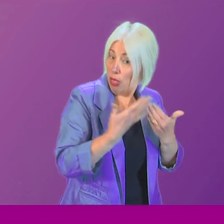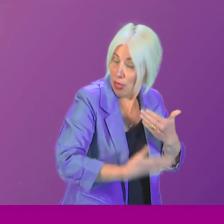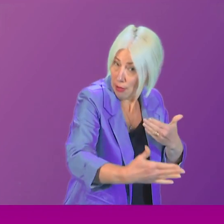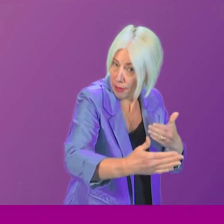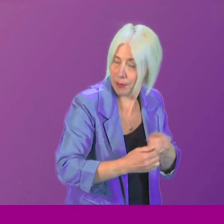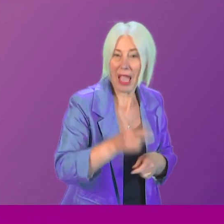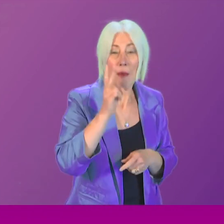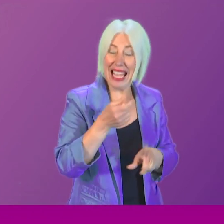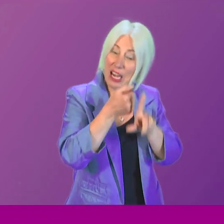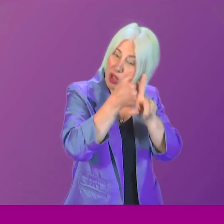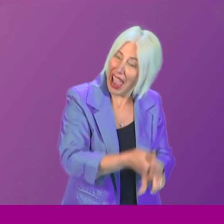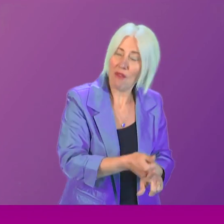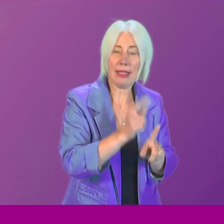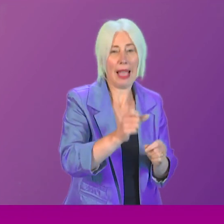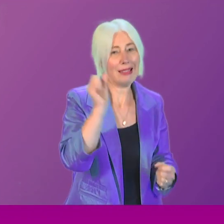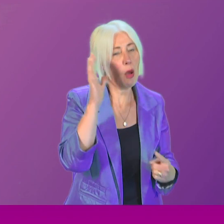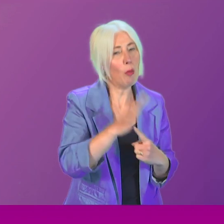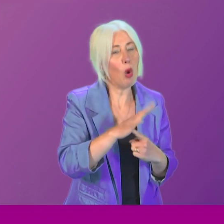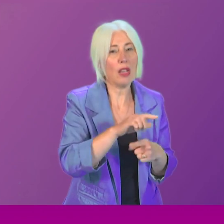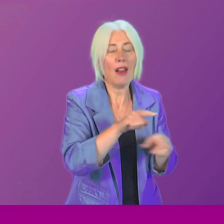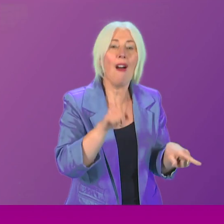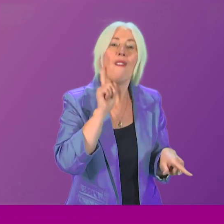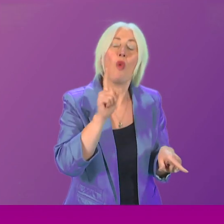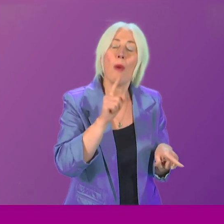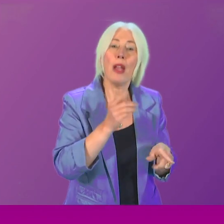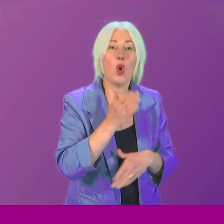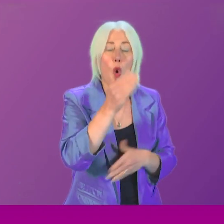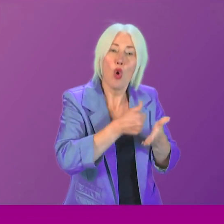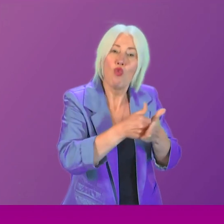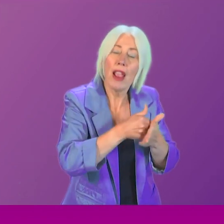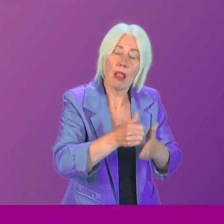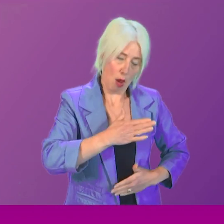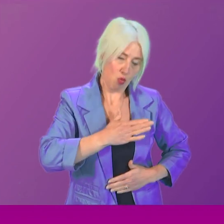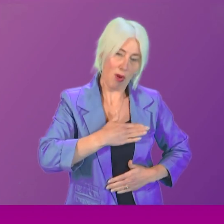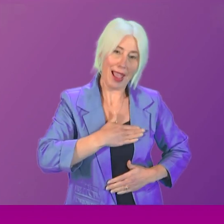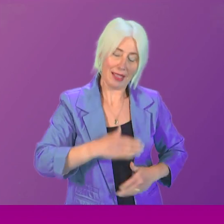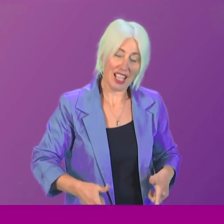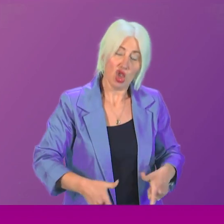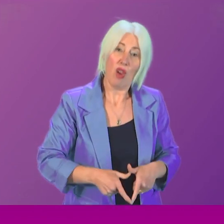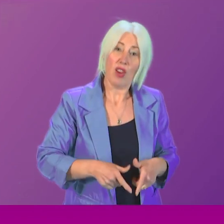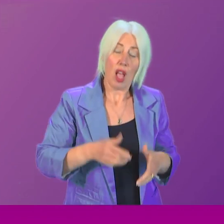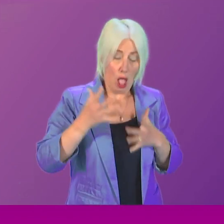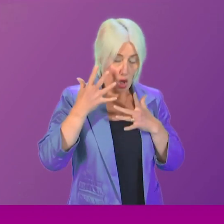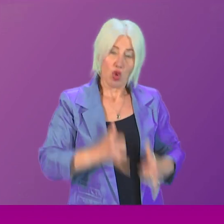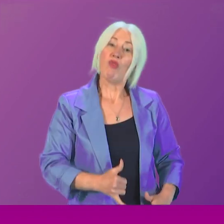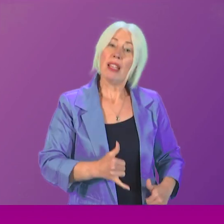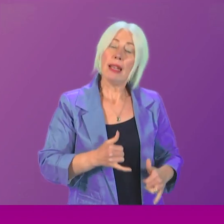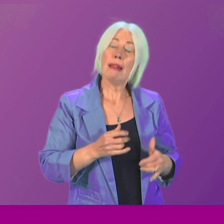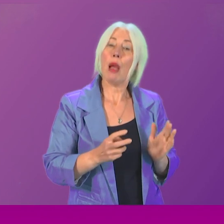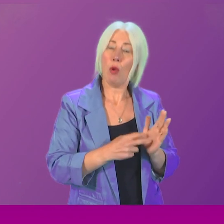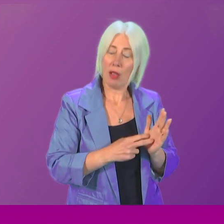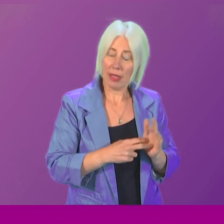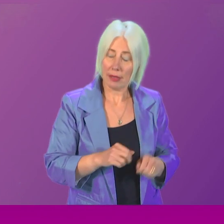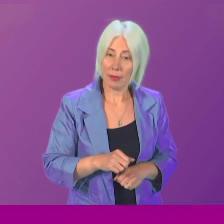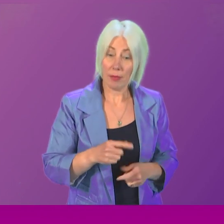want to emphasise again today the importance of women attending routine breast and cervical screening appointments. Another responsibility we